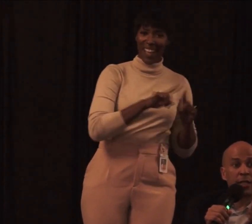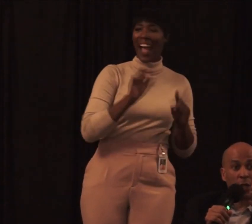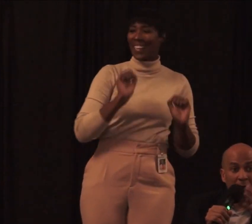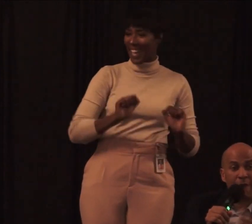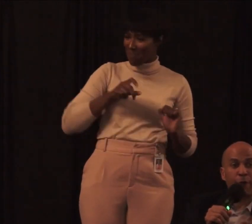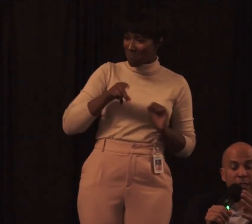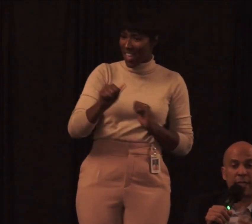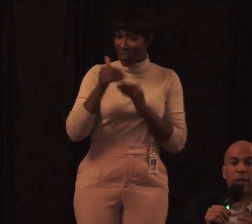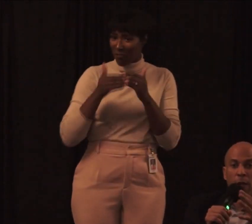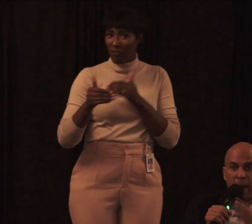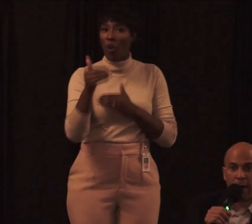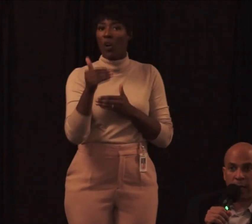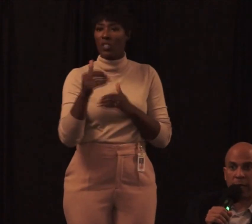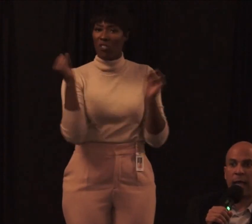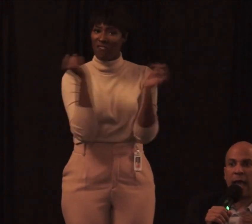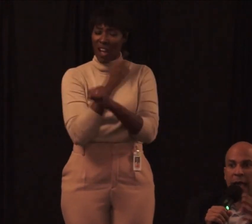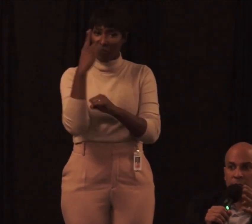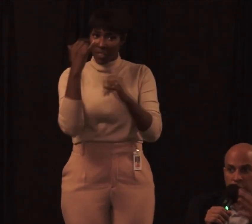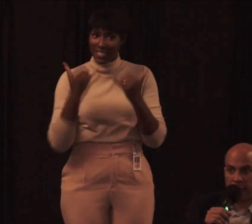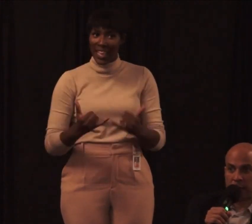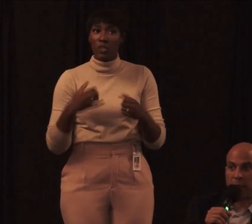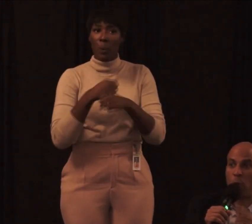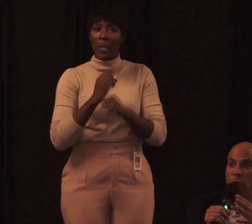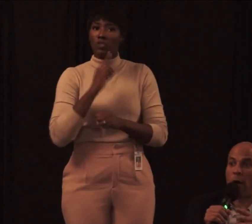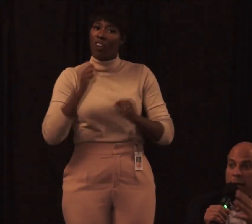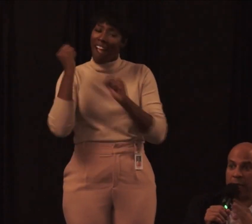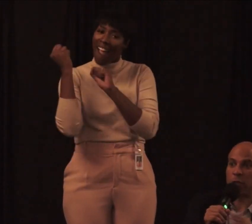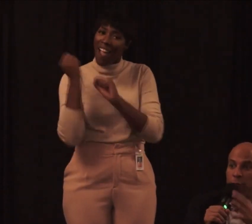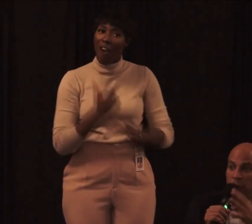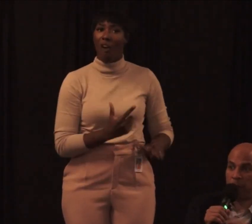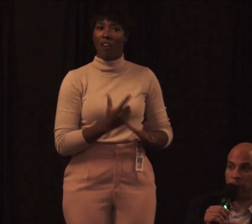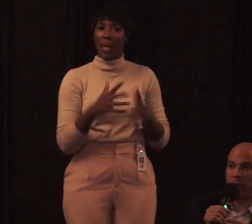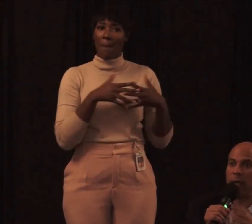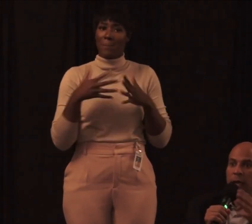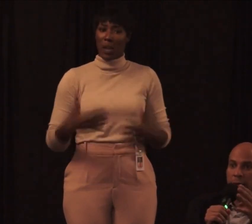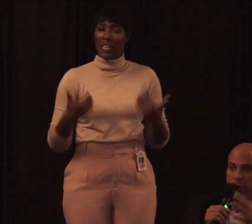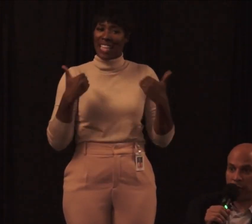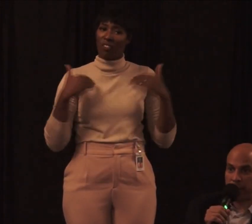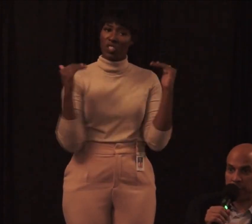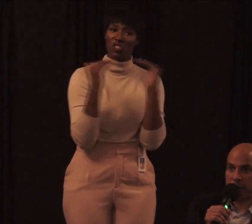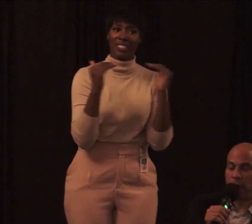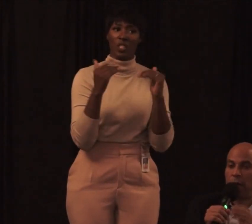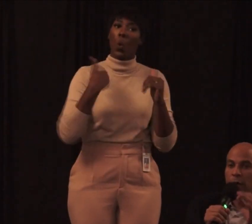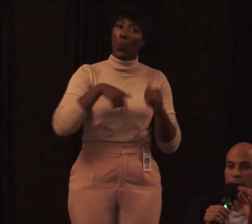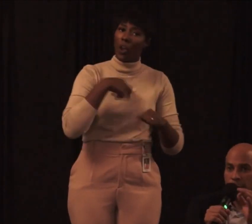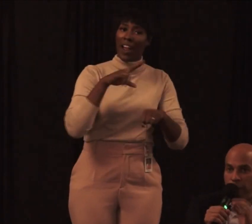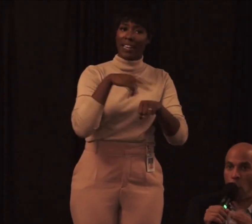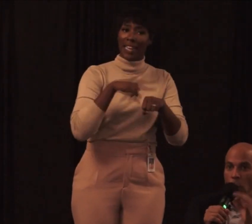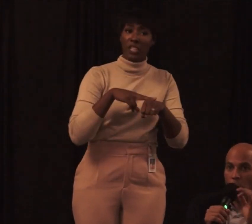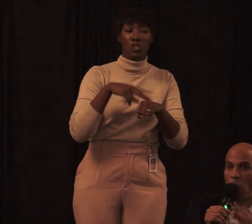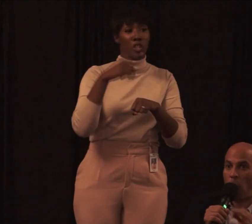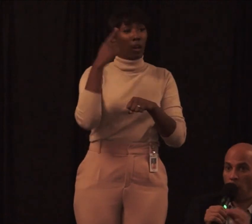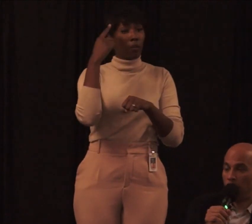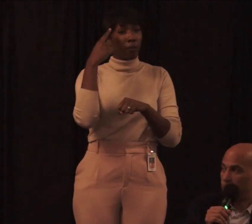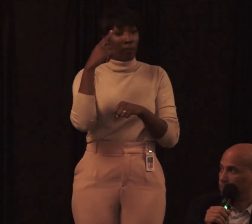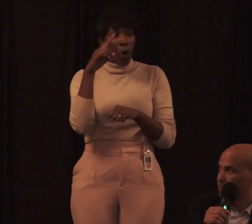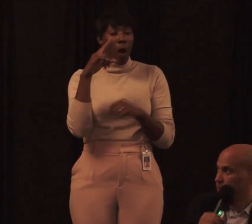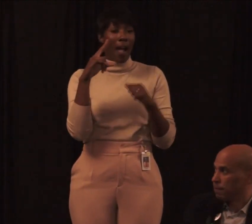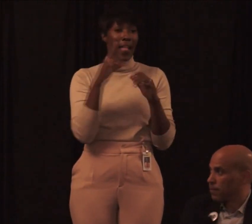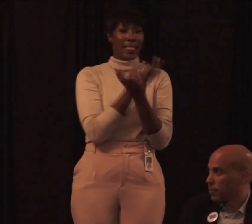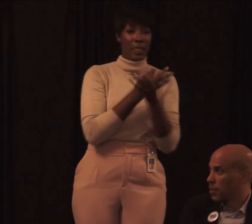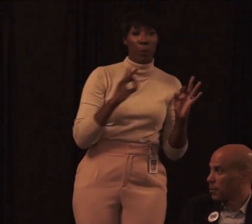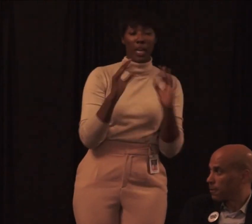day until every single American has justice. That we are a nation with liberty and justice for all.